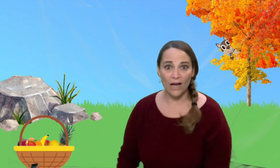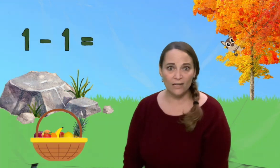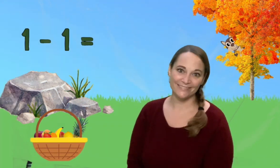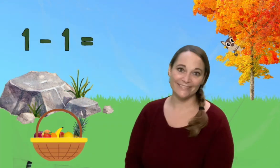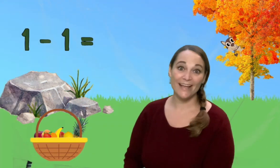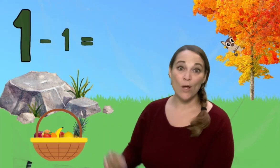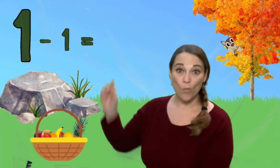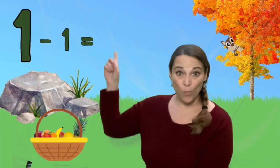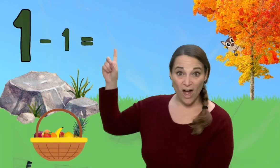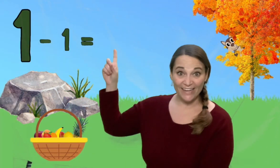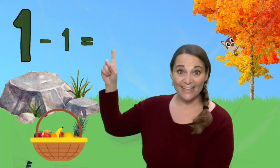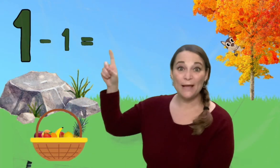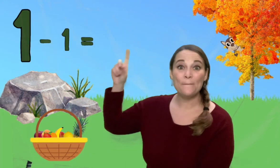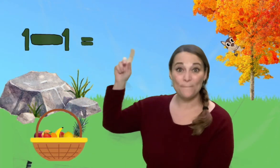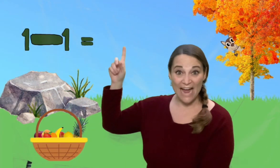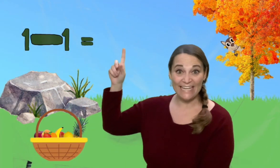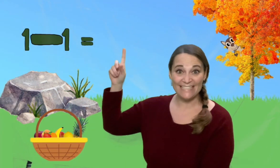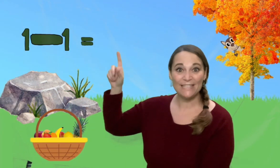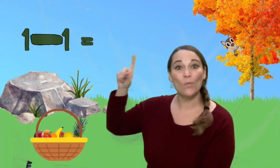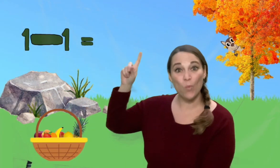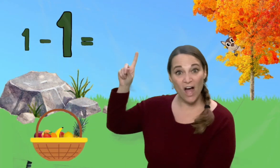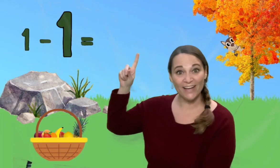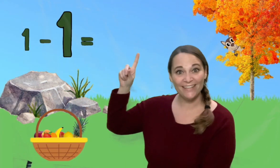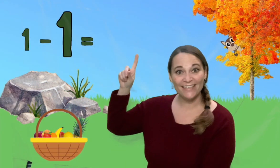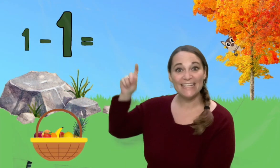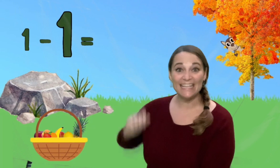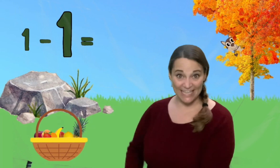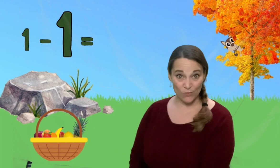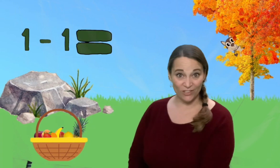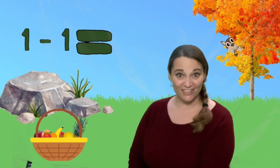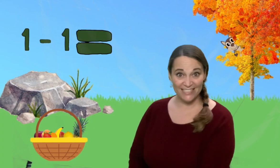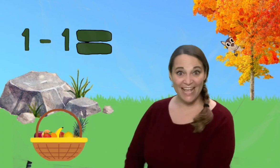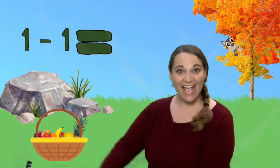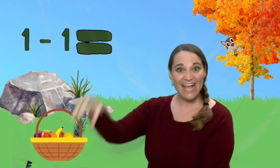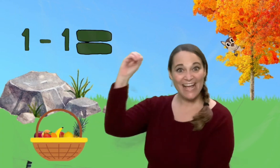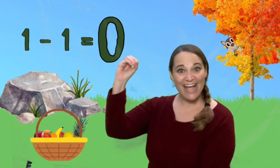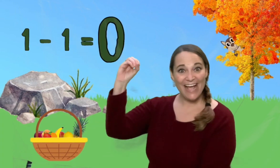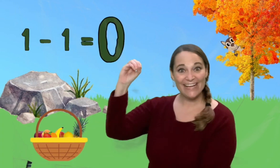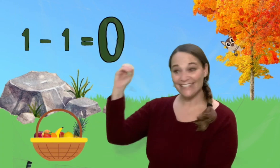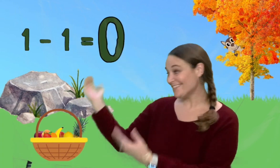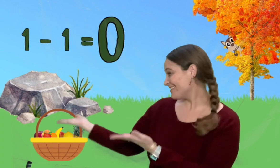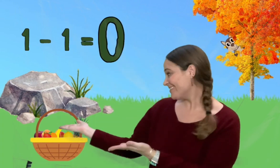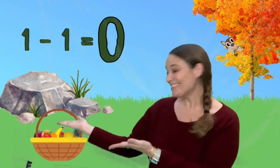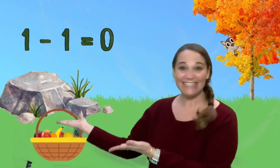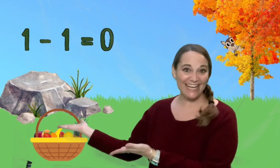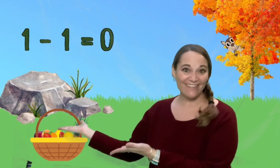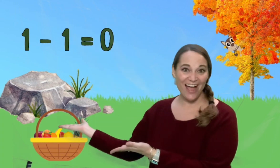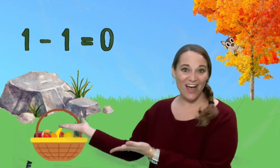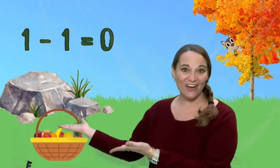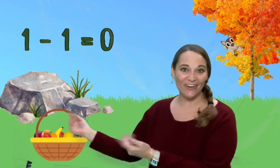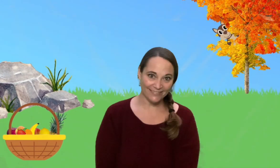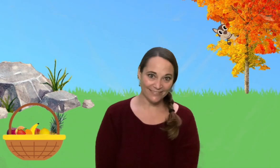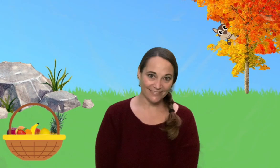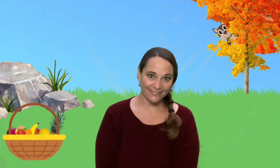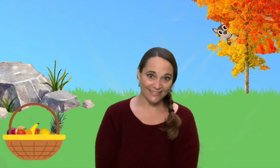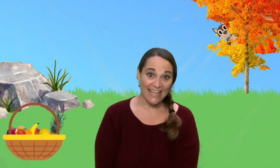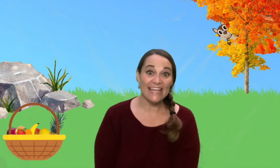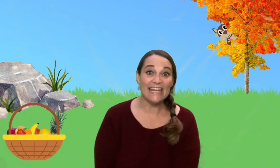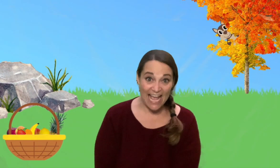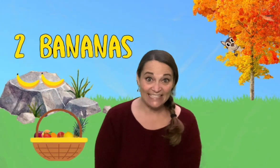one minus one equals zero. The next thing